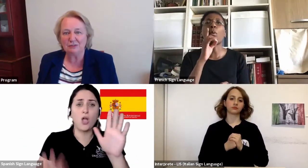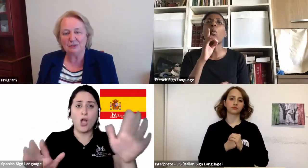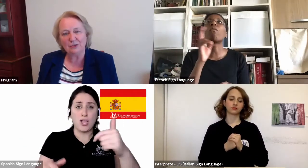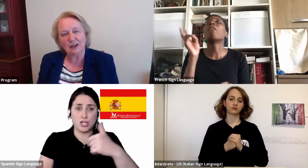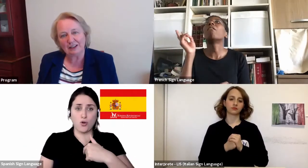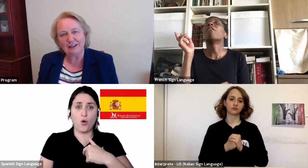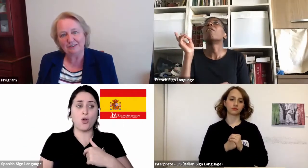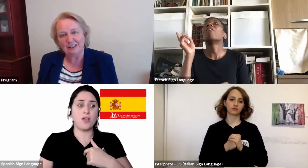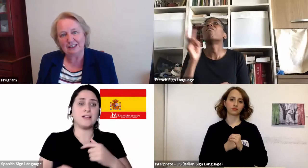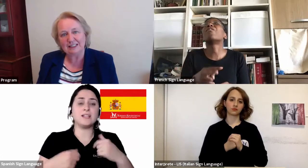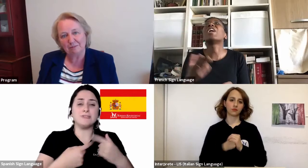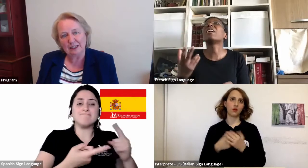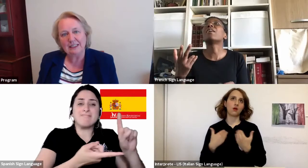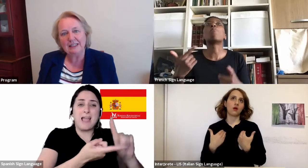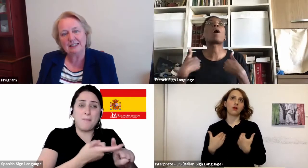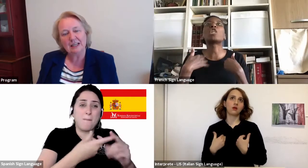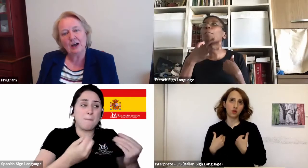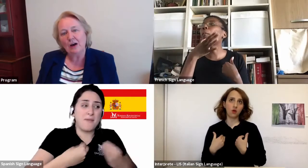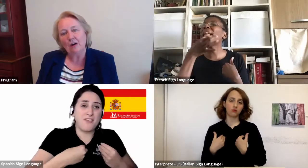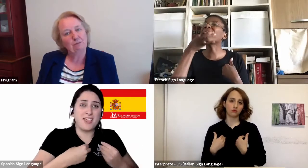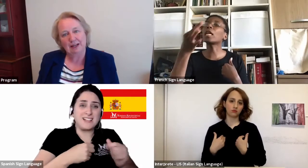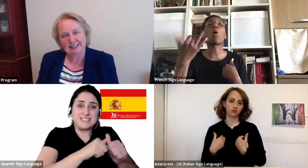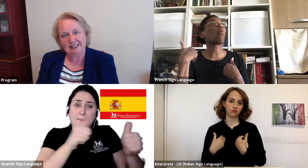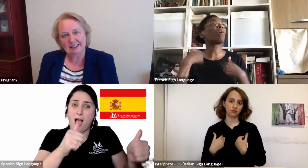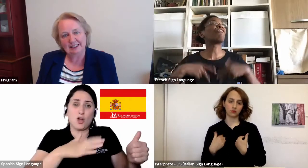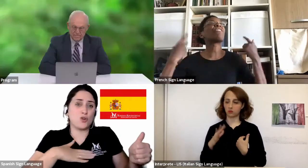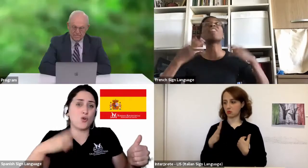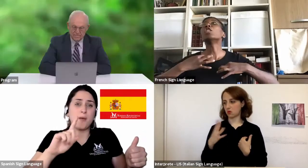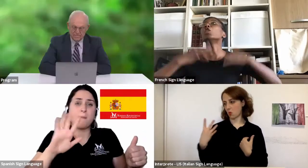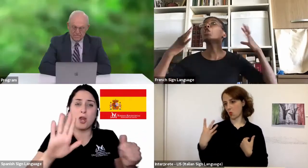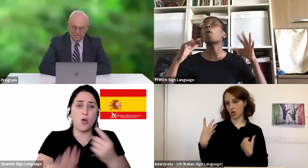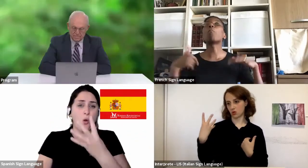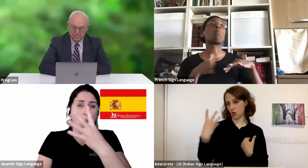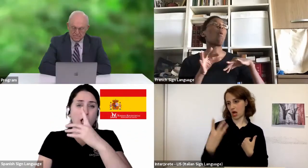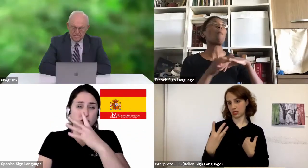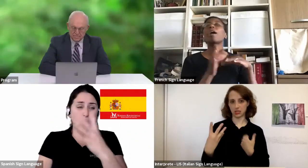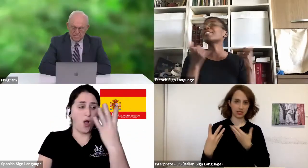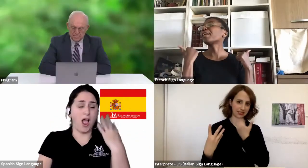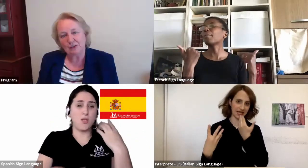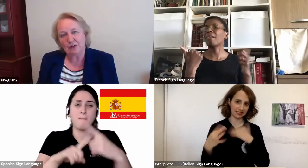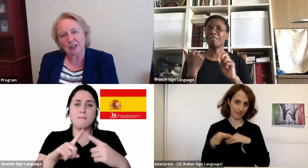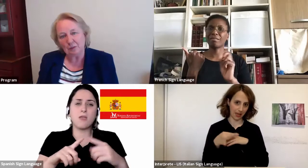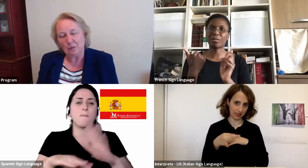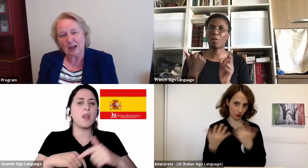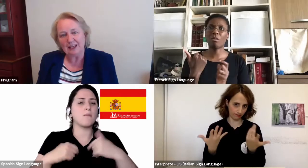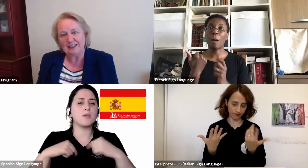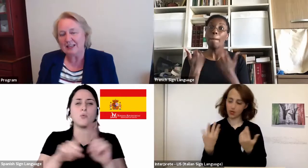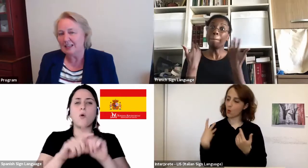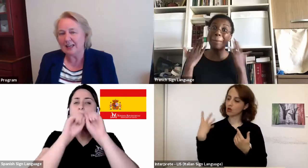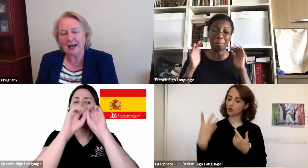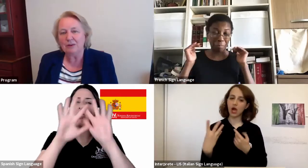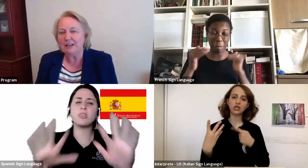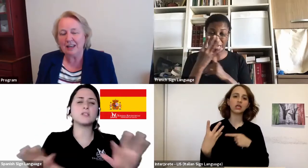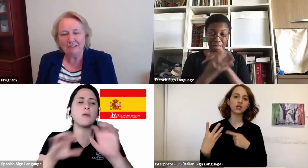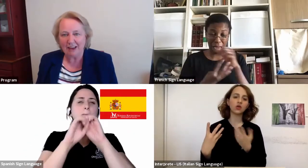last four and a half years have been years of blessing. Years when I have got to know God in ways